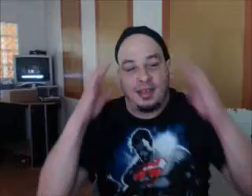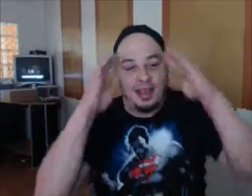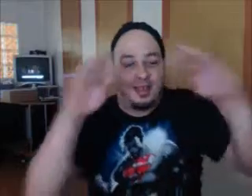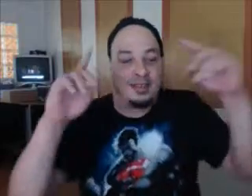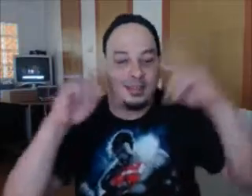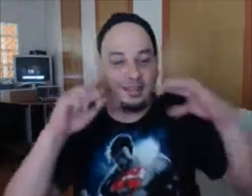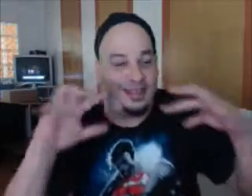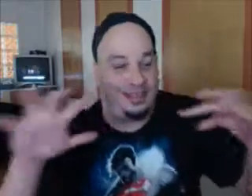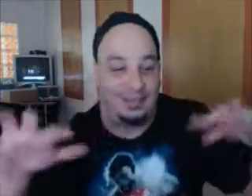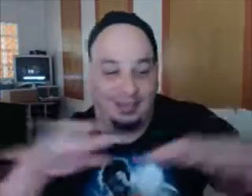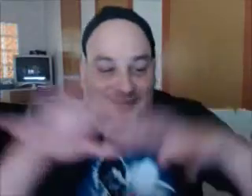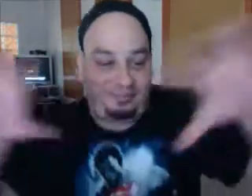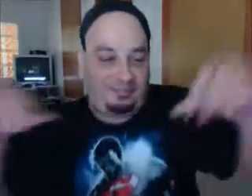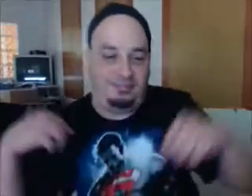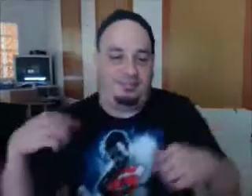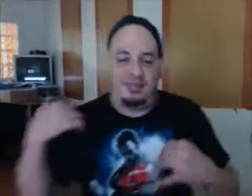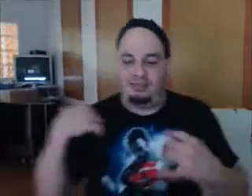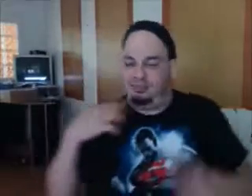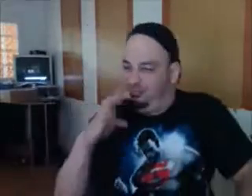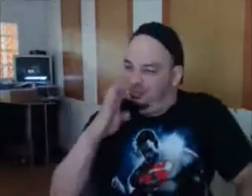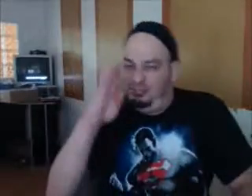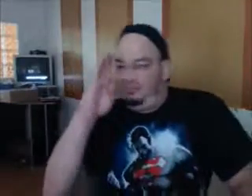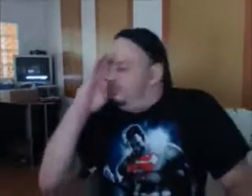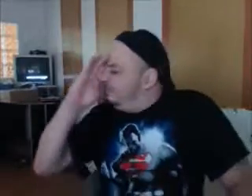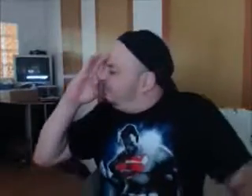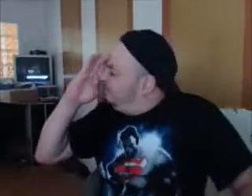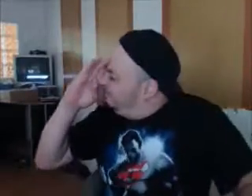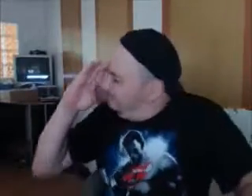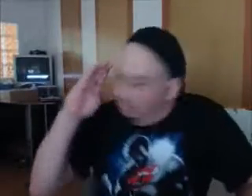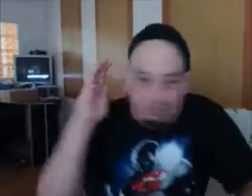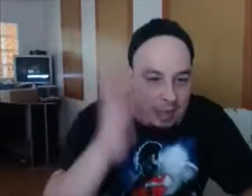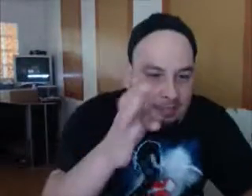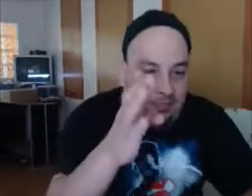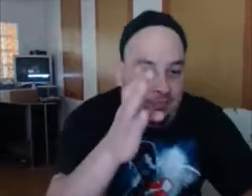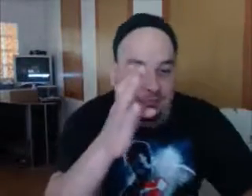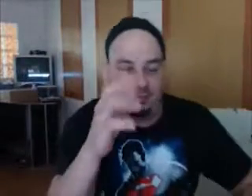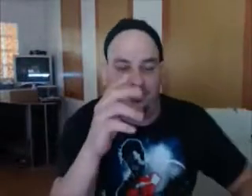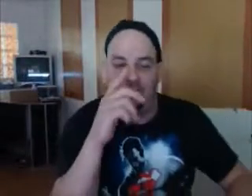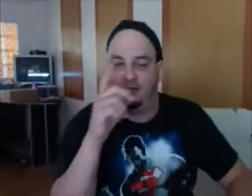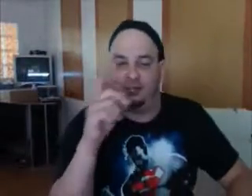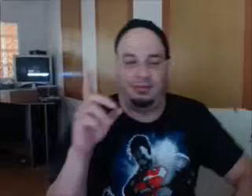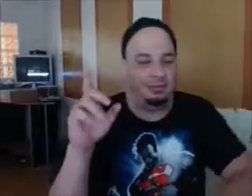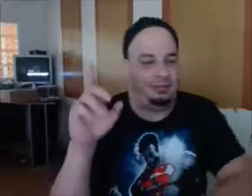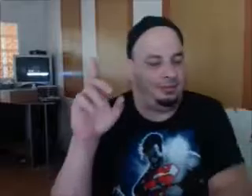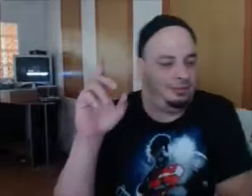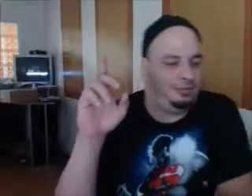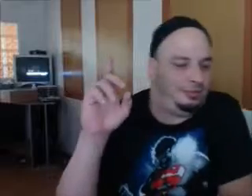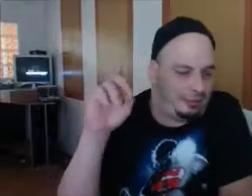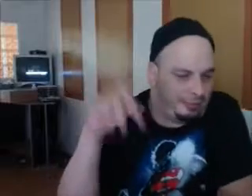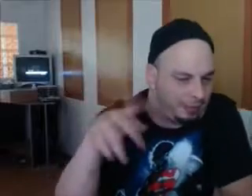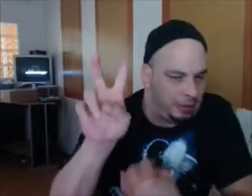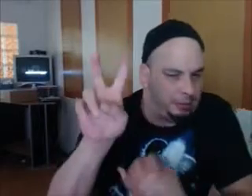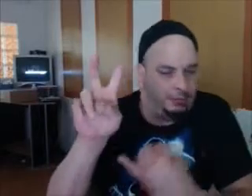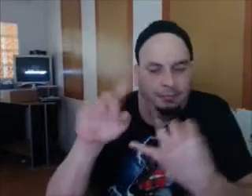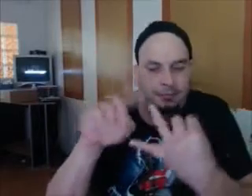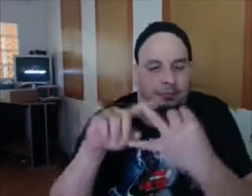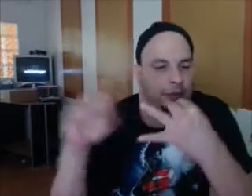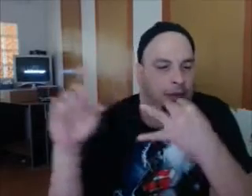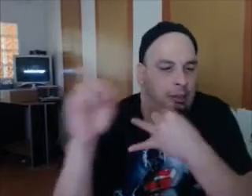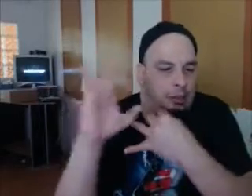We've been shunned. We've been hearing about all their integrity, but then you have to like gasp me to tell them